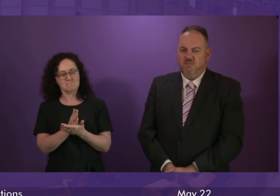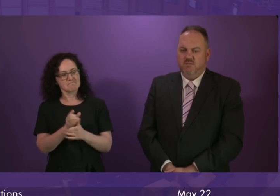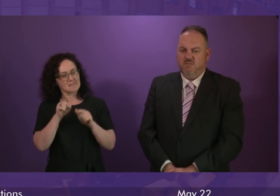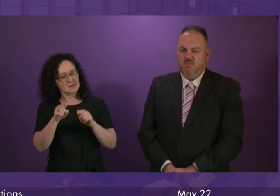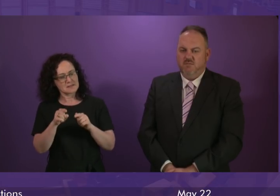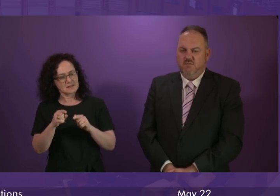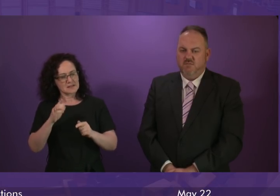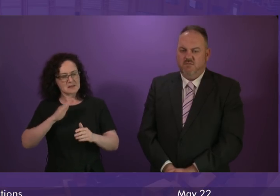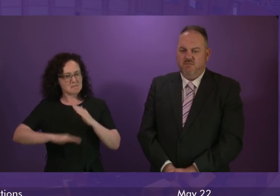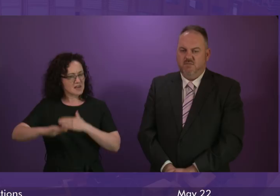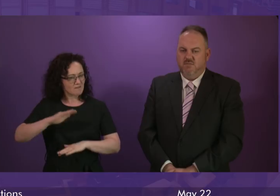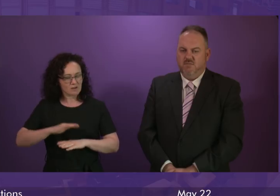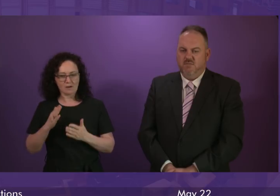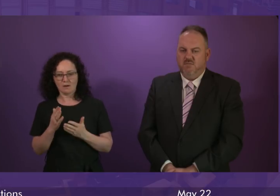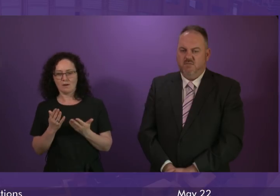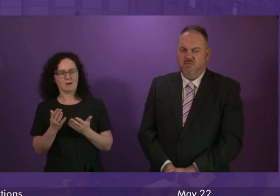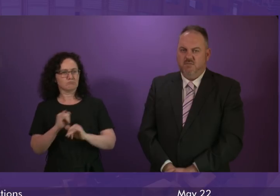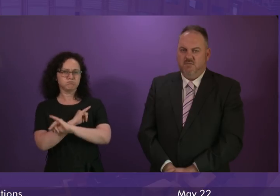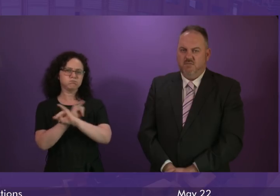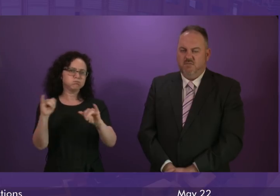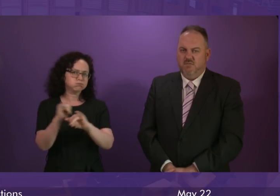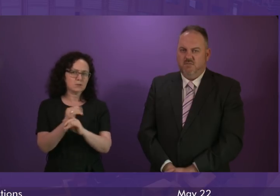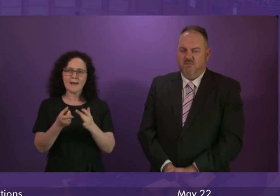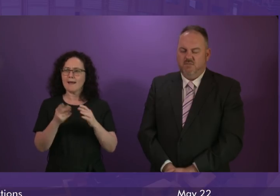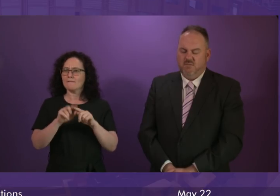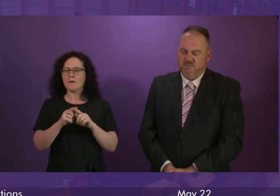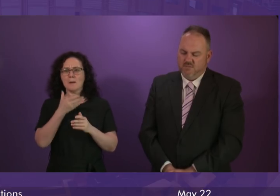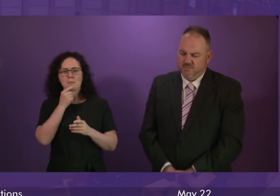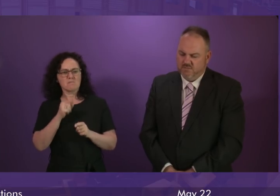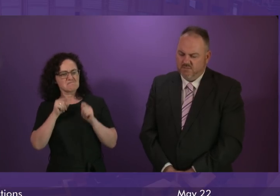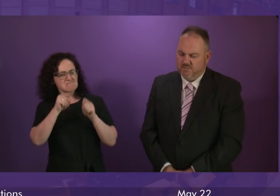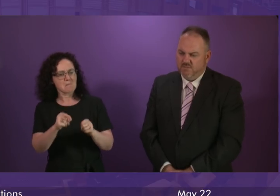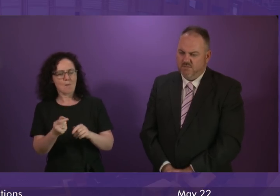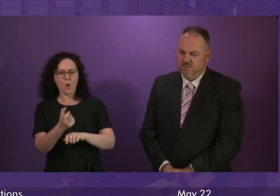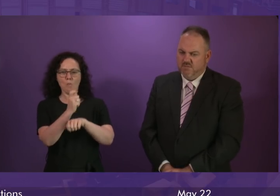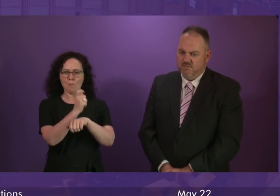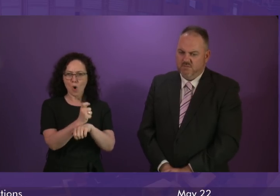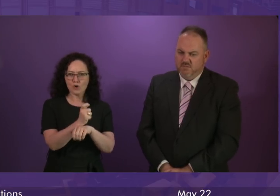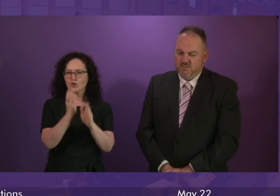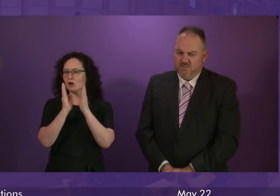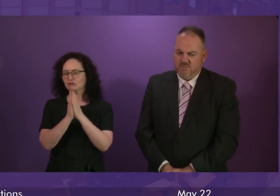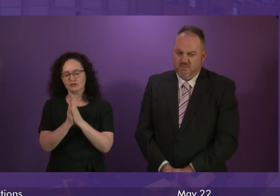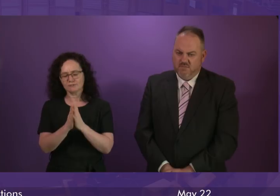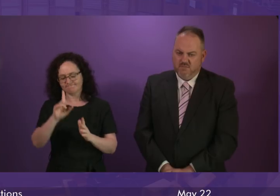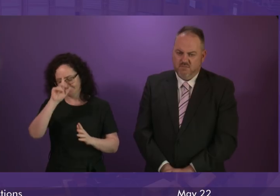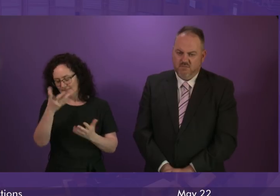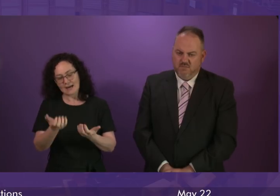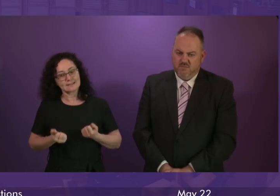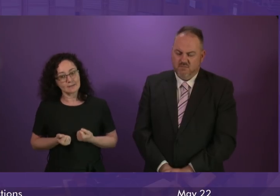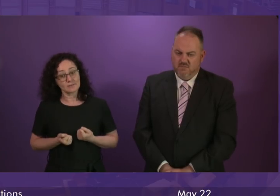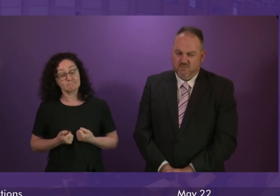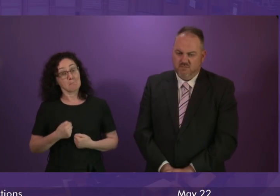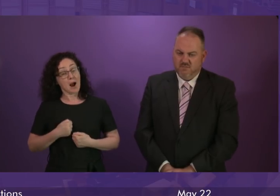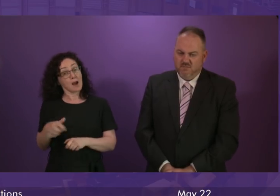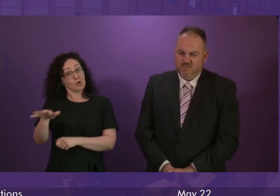any attack on a mosque or any other church or place of worship. I suspect I have more mosques in